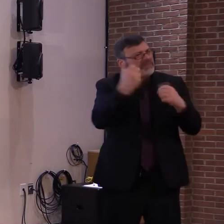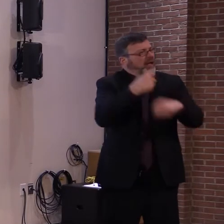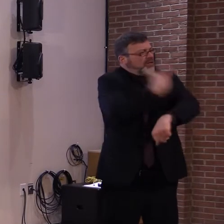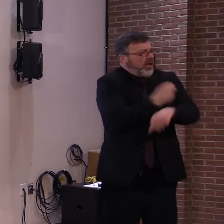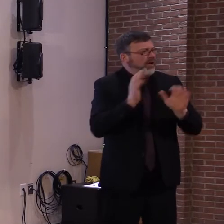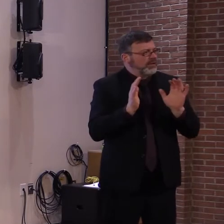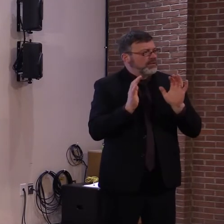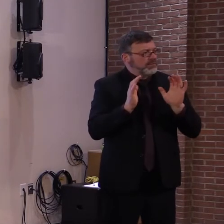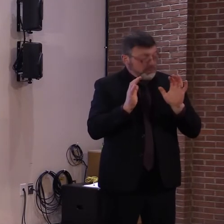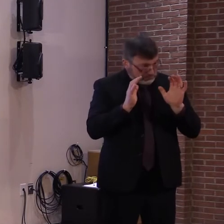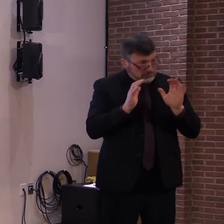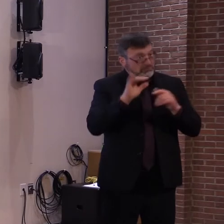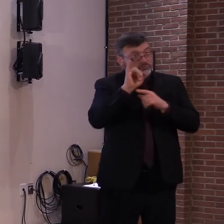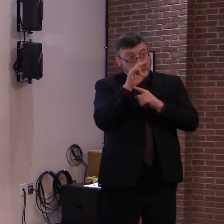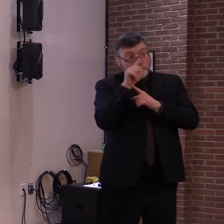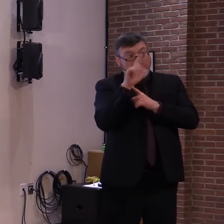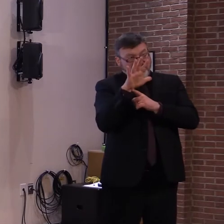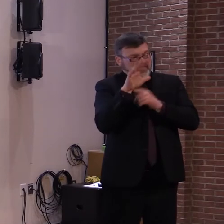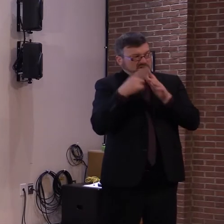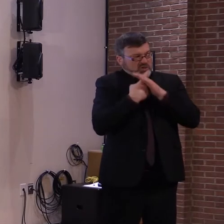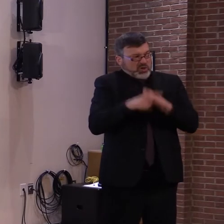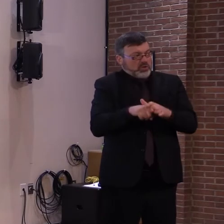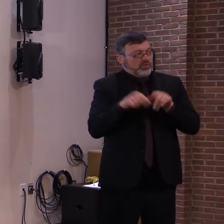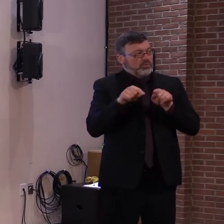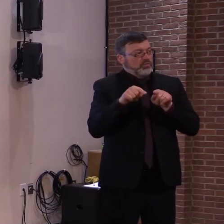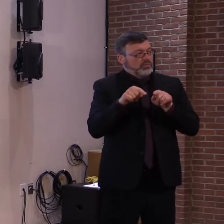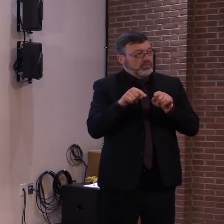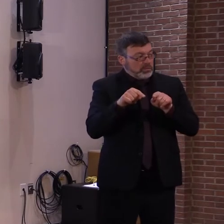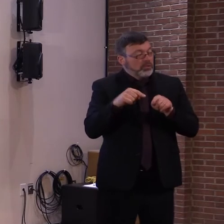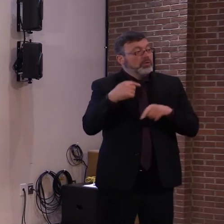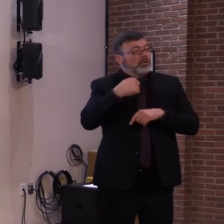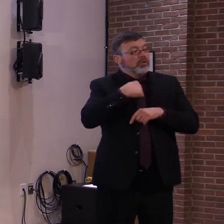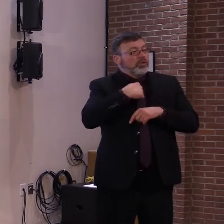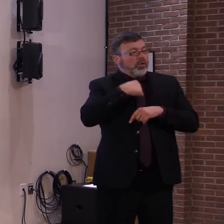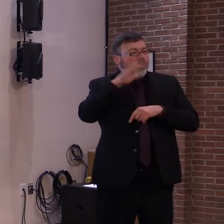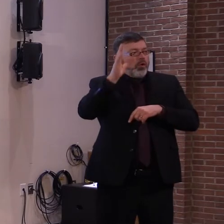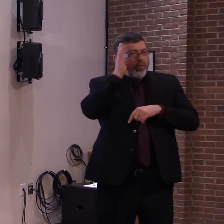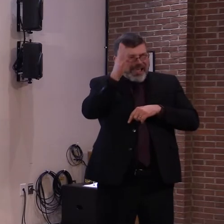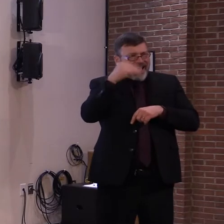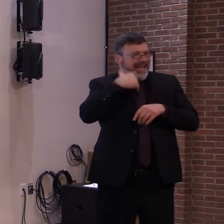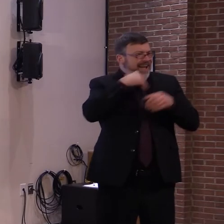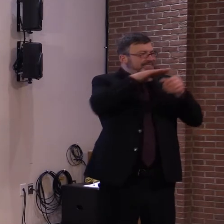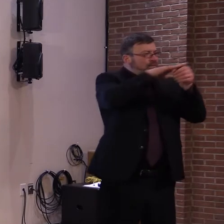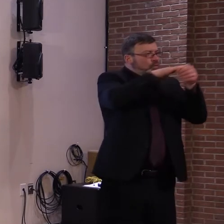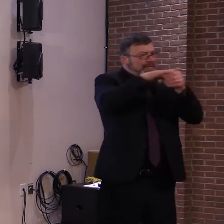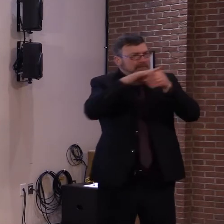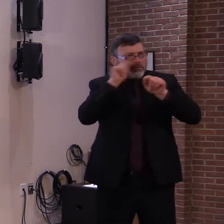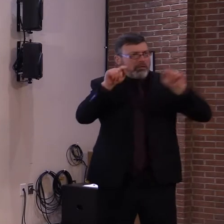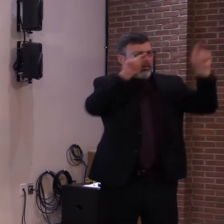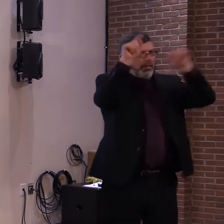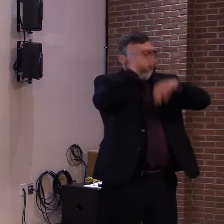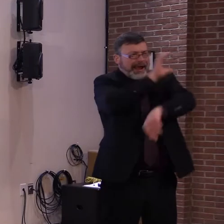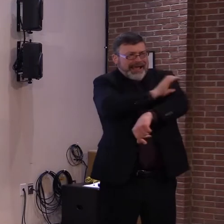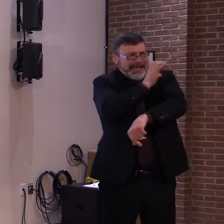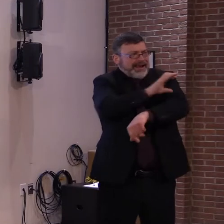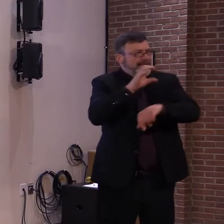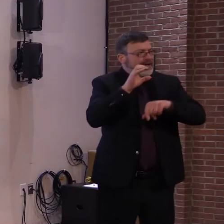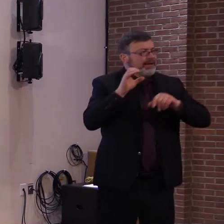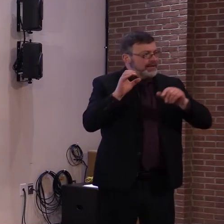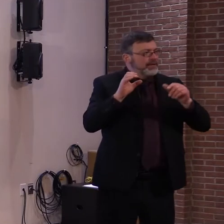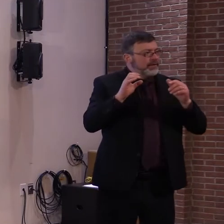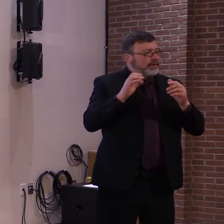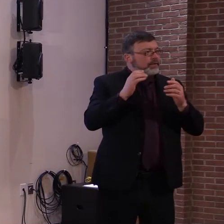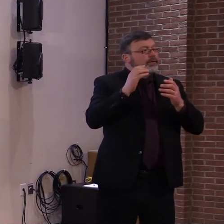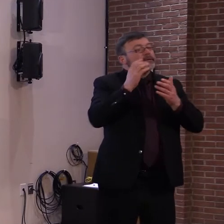Some of these will be regional clinics set up by the state and some will be through partner hospitals, providers, and